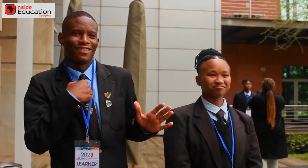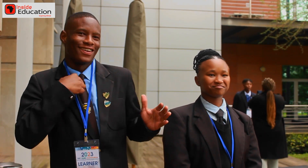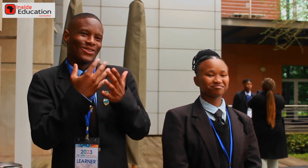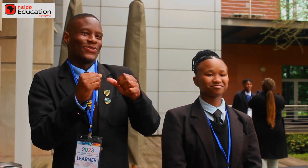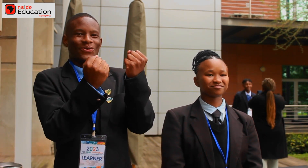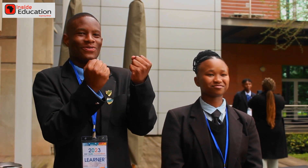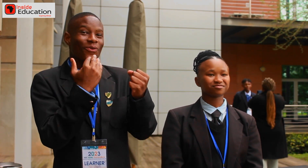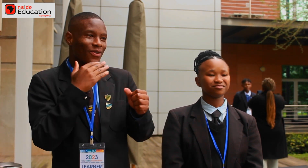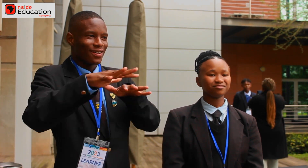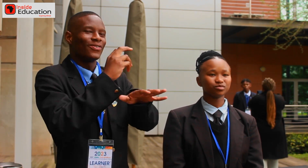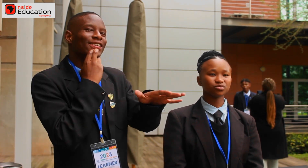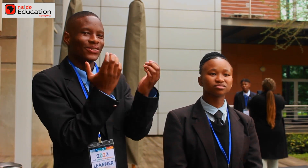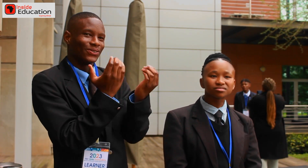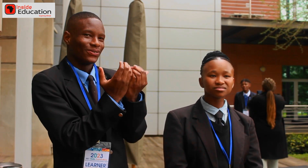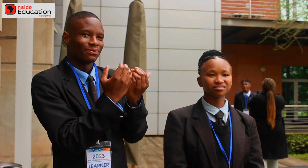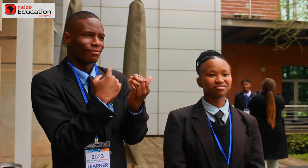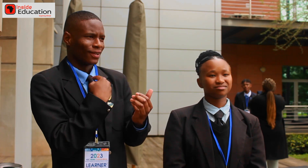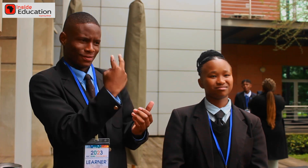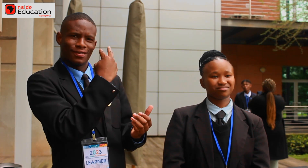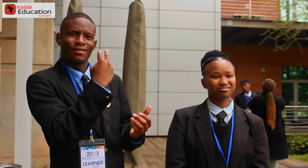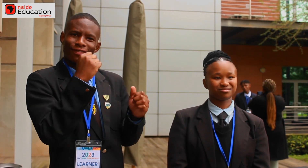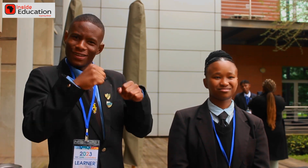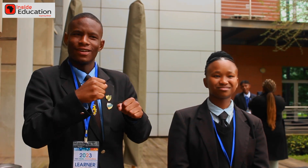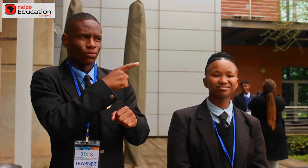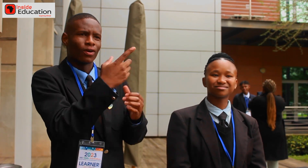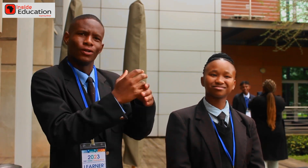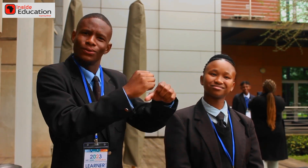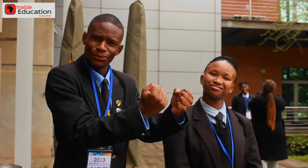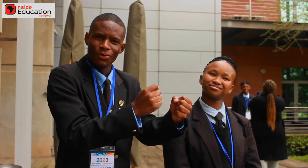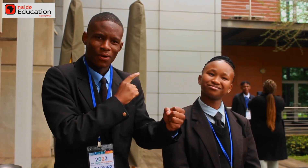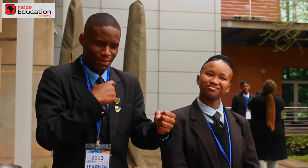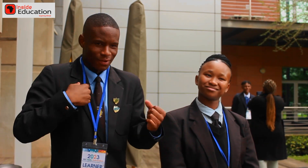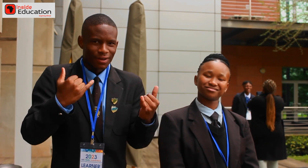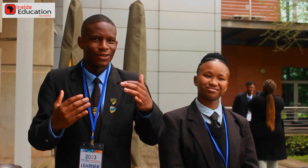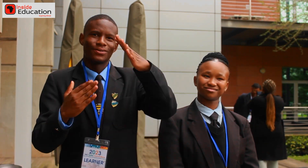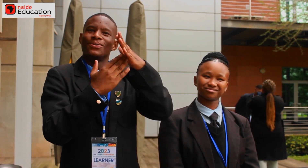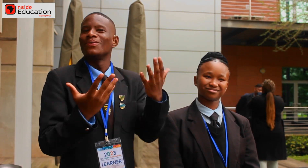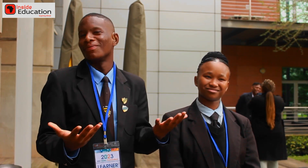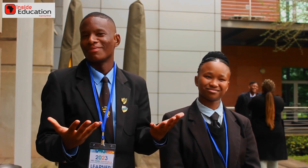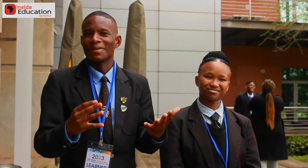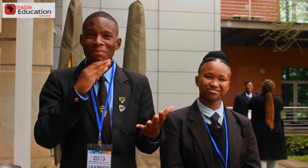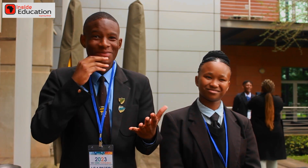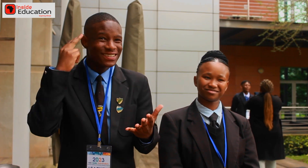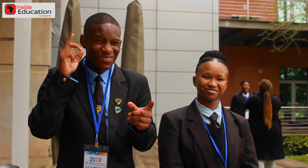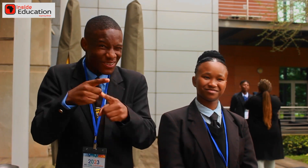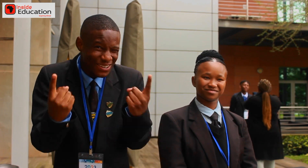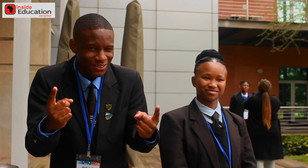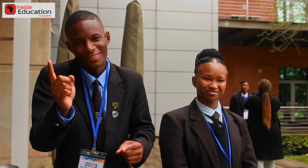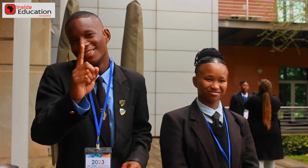Asanda, I still cannot believe it. I'm representing the whole province. In particular, my school, Gwatinder School for the Deaf.